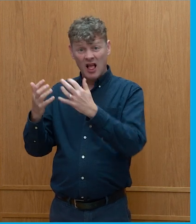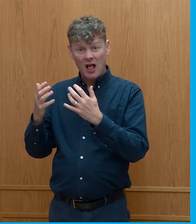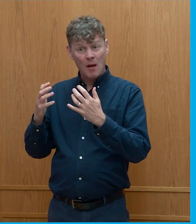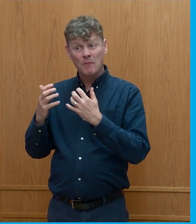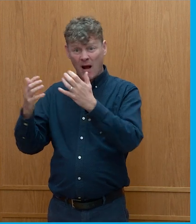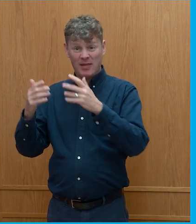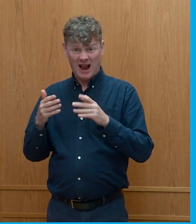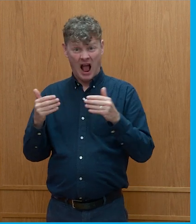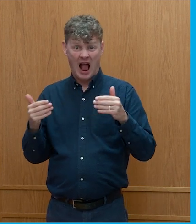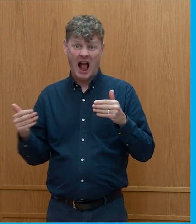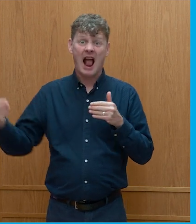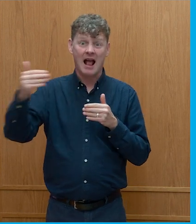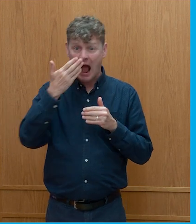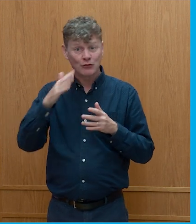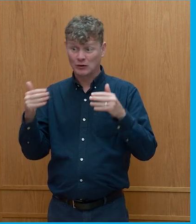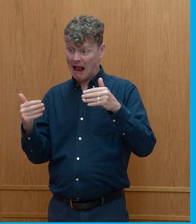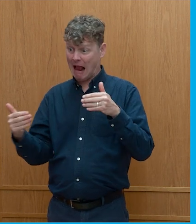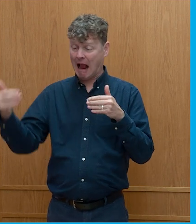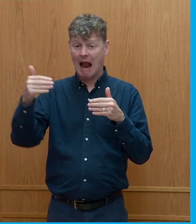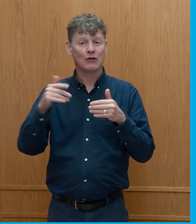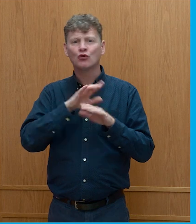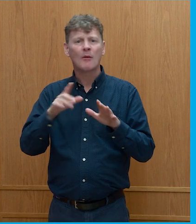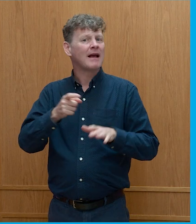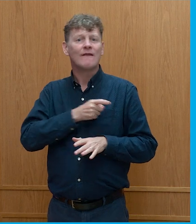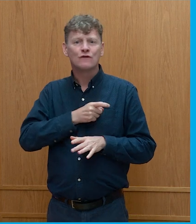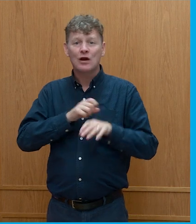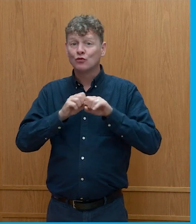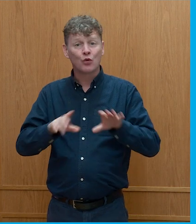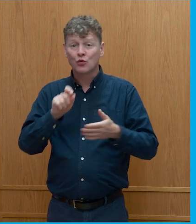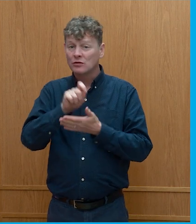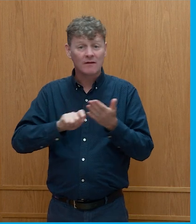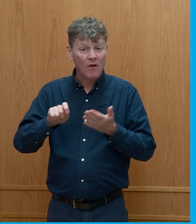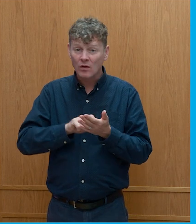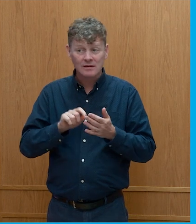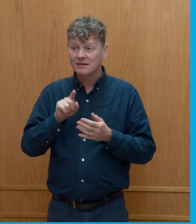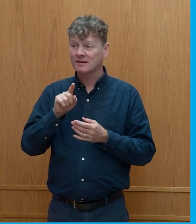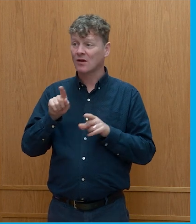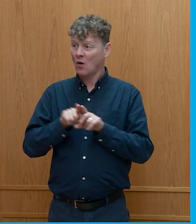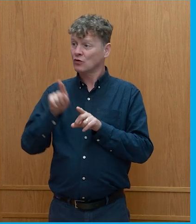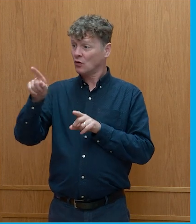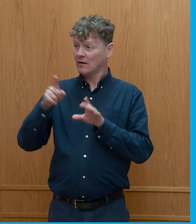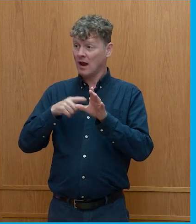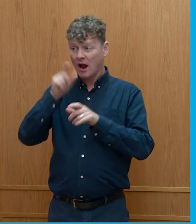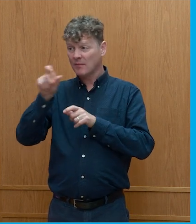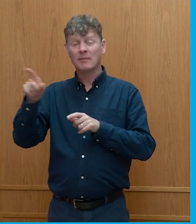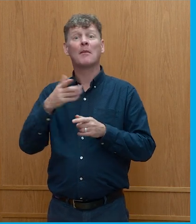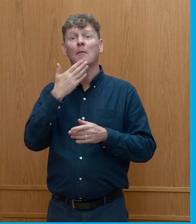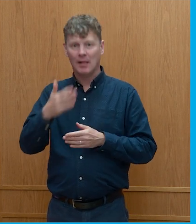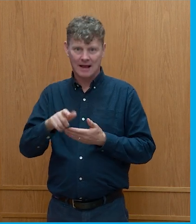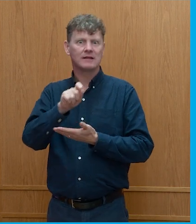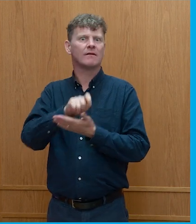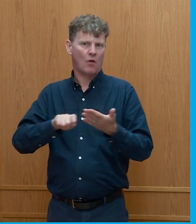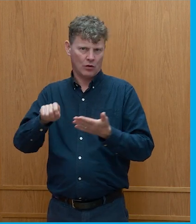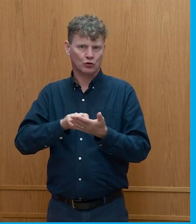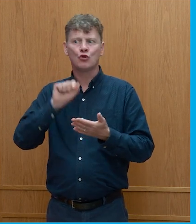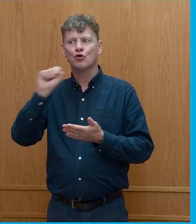of fearing to lose votes and and this is a plea for all the young people at the back exercise your vote don't let anybody tell you it doesn't